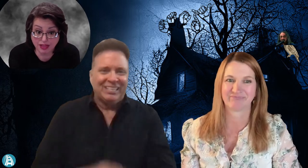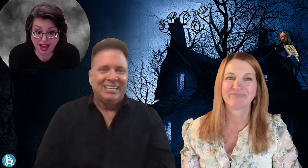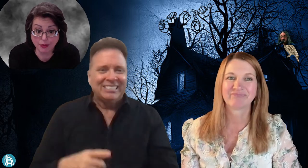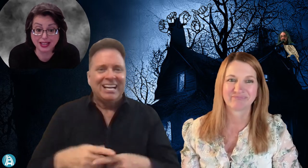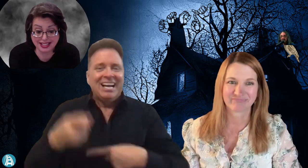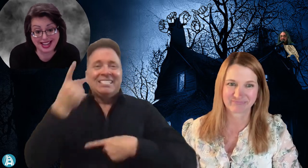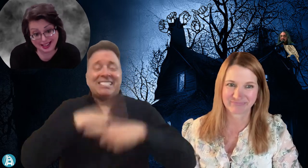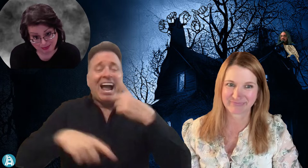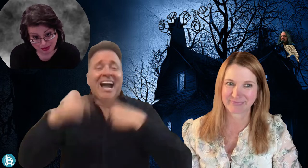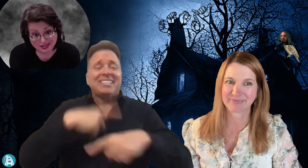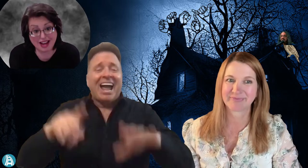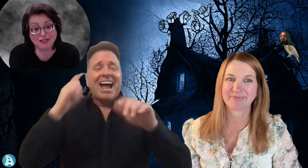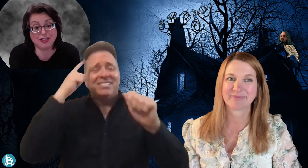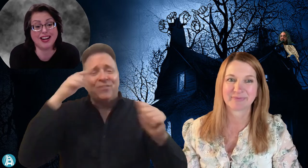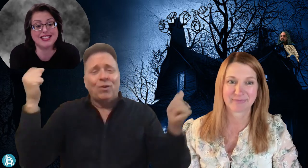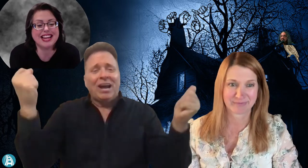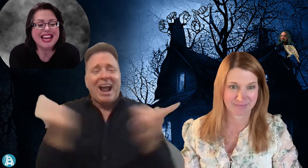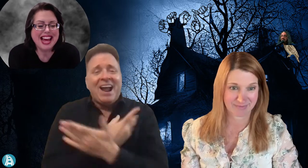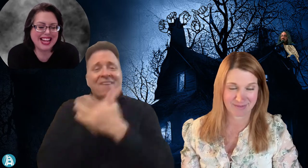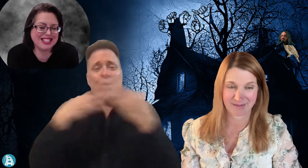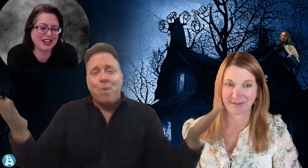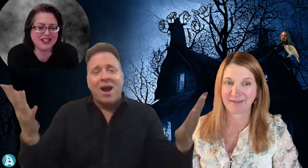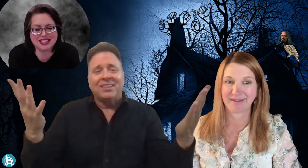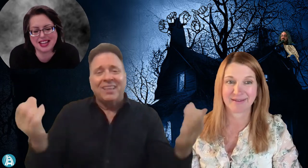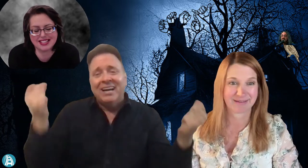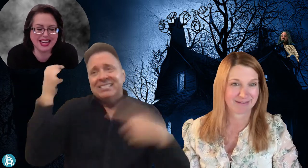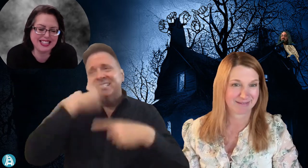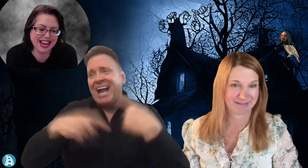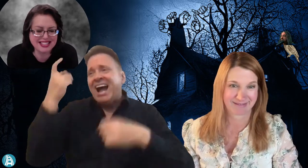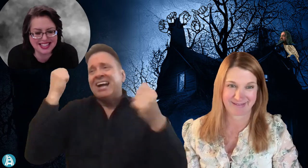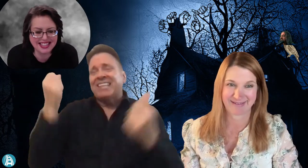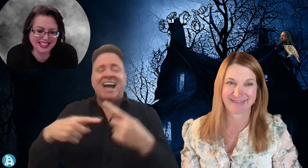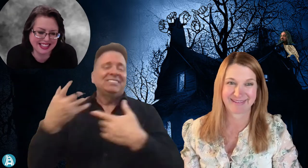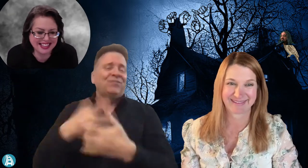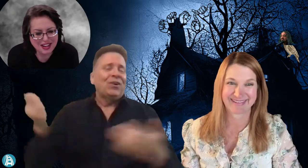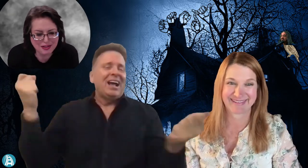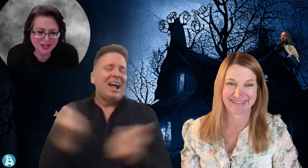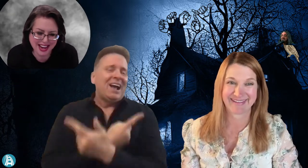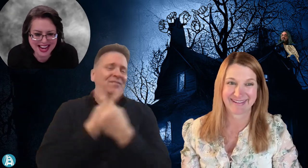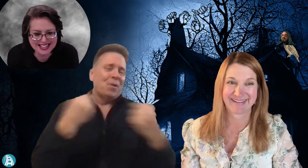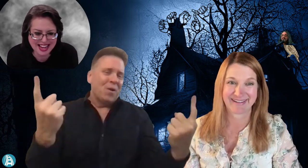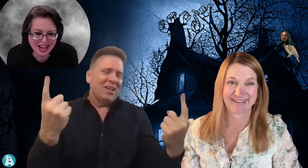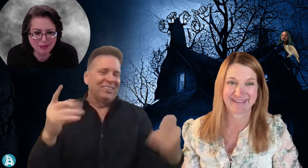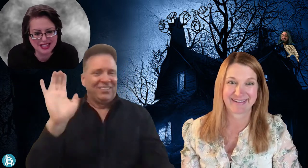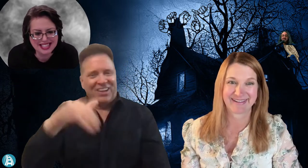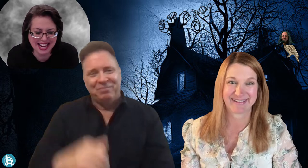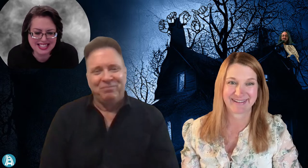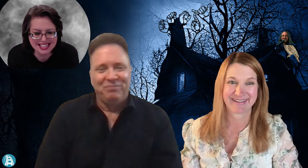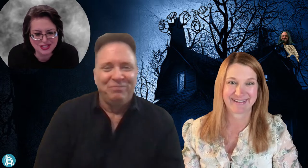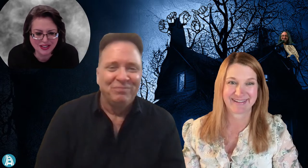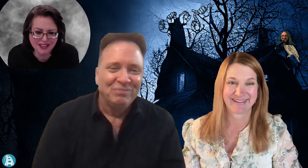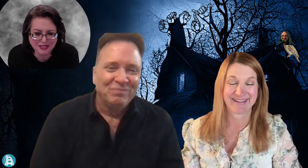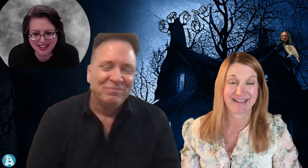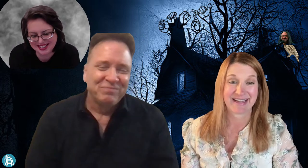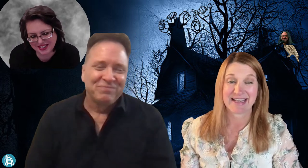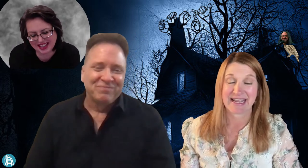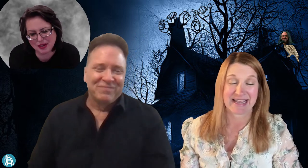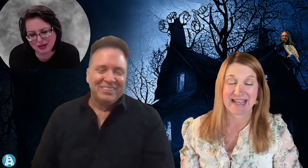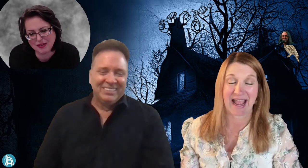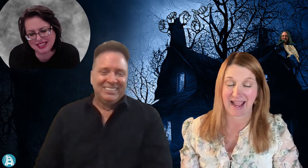that. They composed that for us. And so it's like, Scientastic, throw your hands up. Scientastic's for everyone. So yeah, we wanted